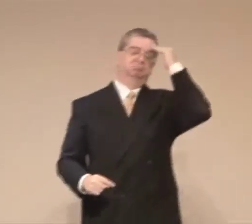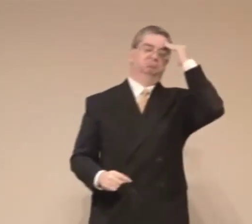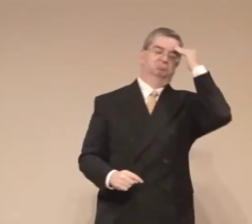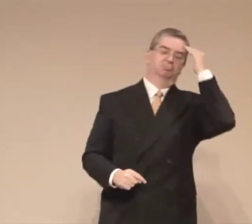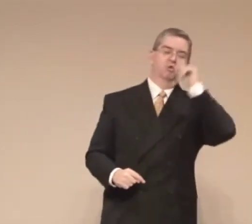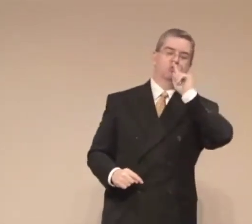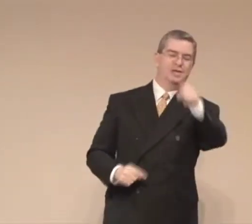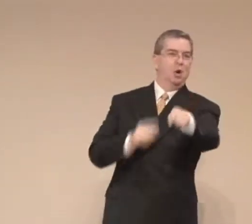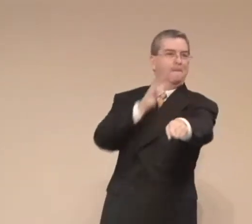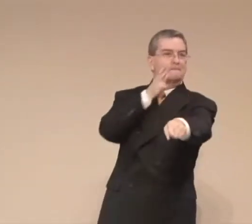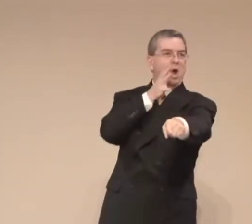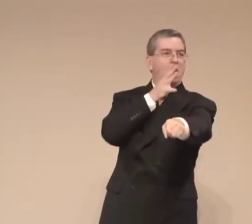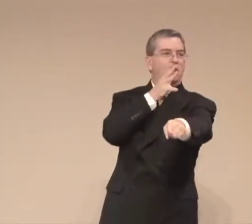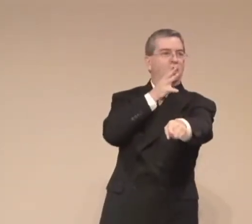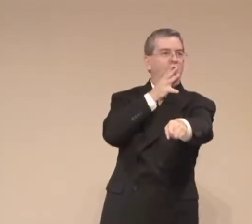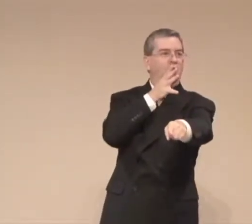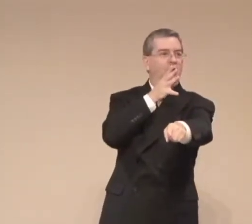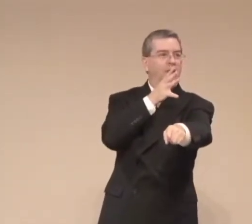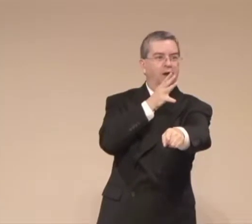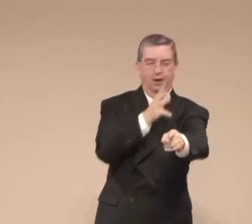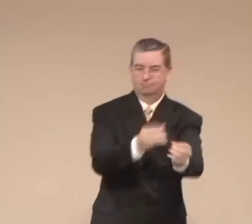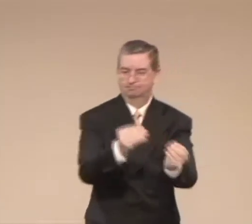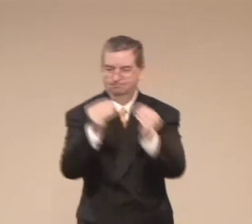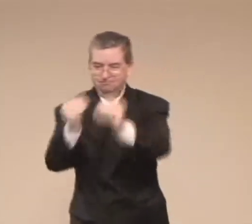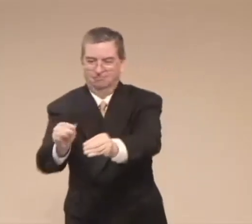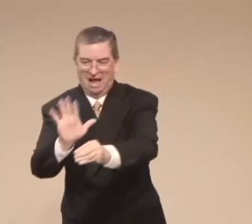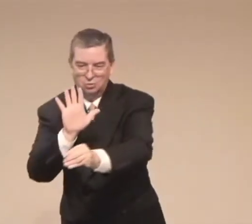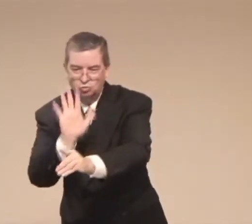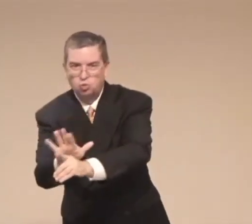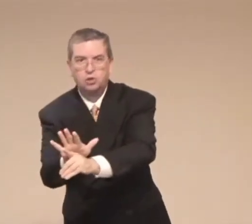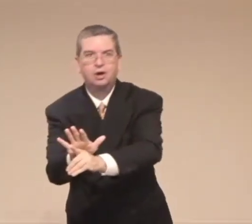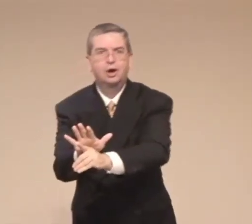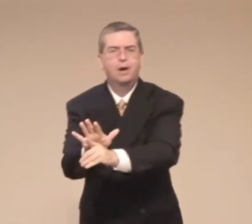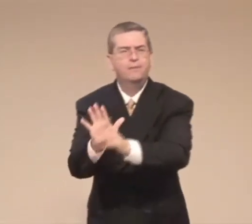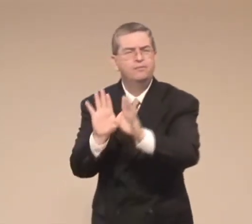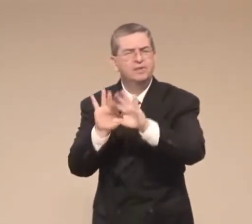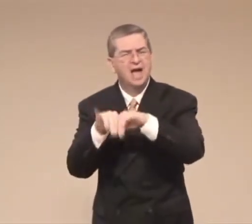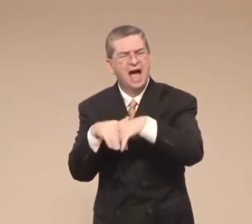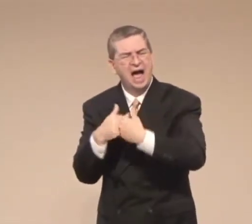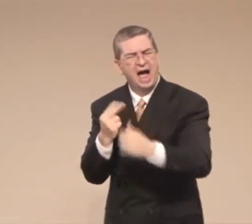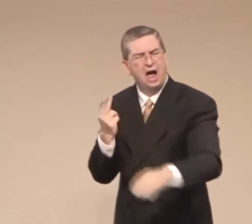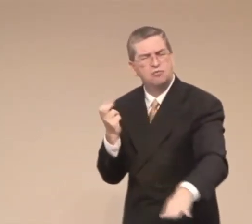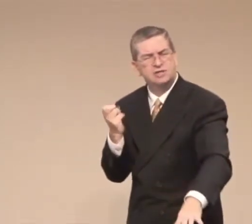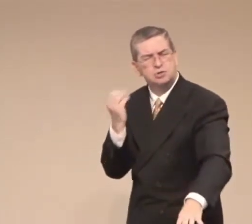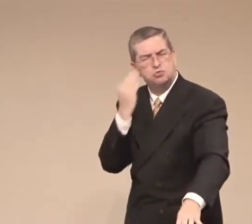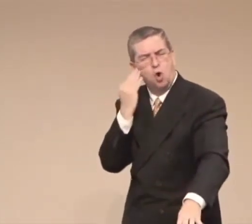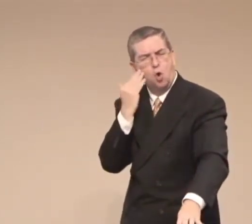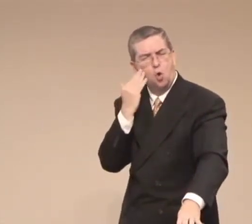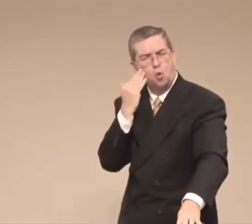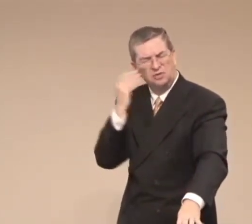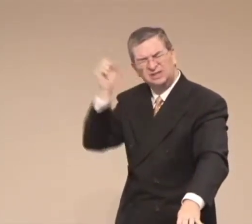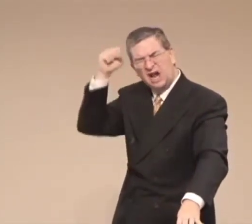go ahead and let the other woman have my baby. And at that point, Solomon knew that was the mother of the child.